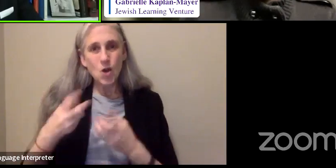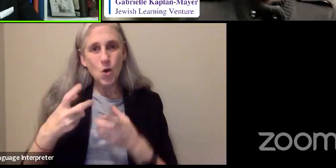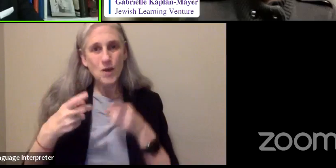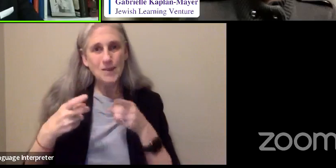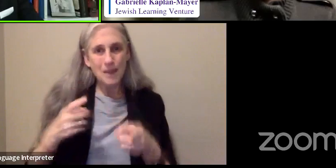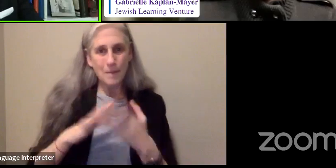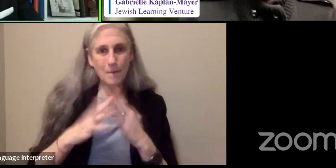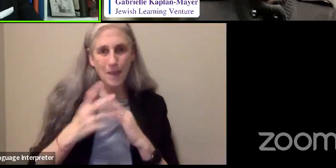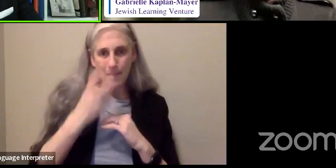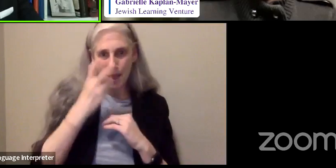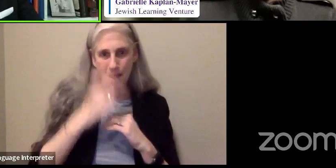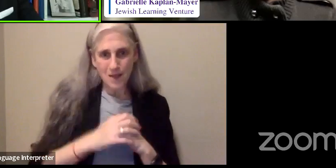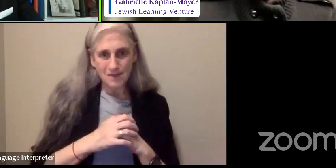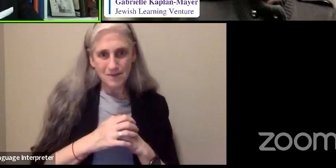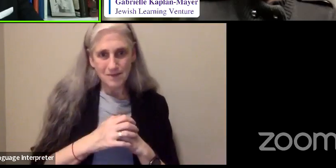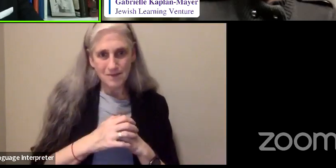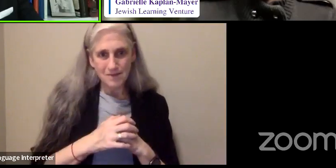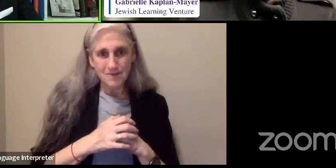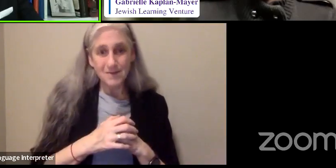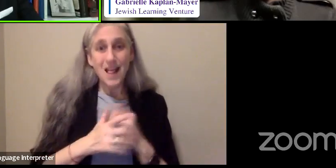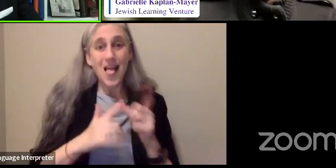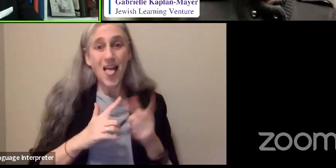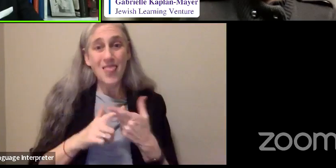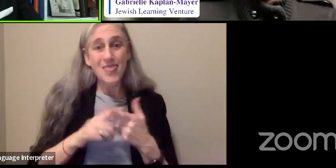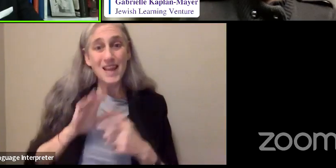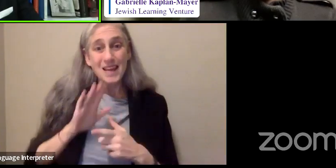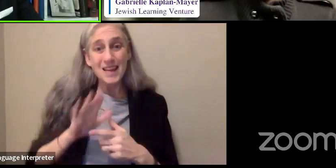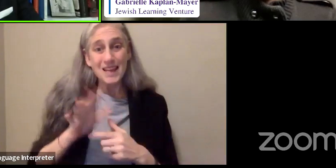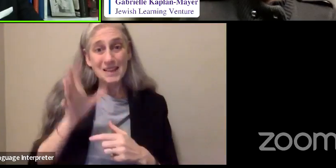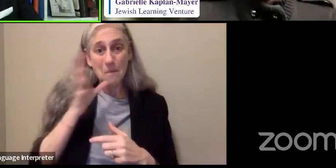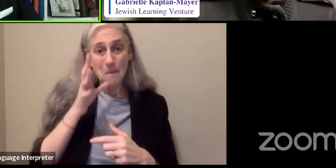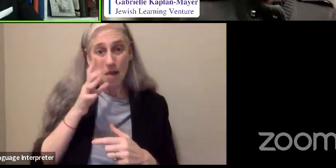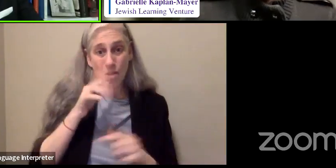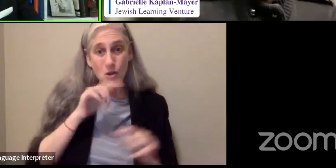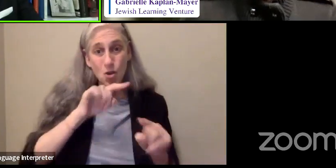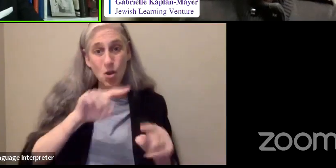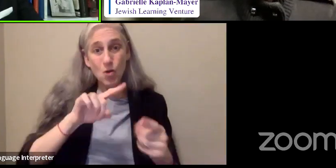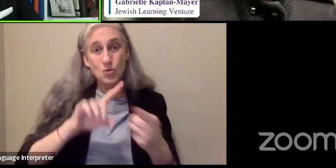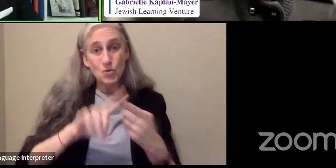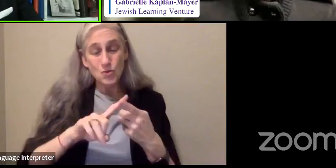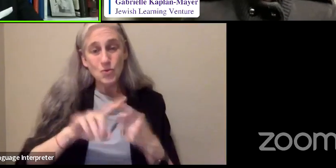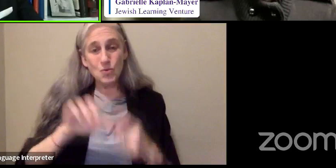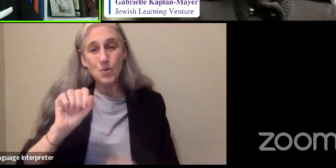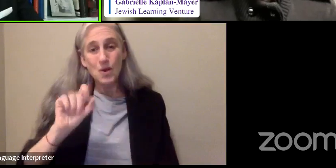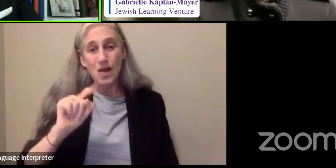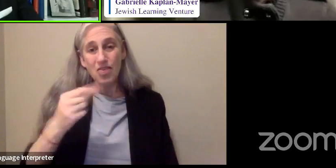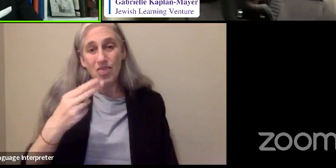And Tiresias' mother goes to Athena and pleads